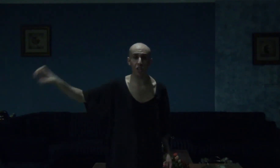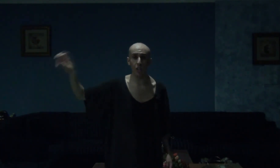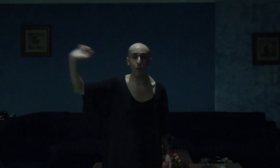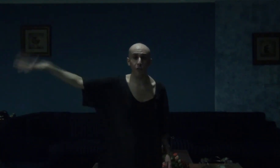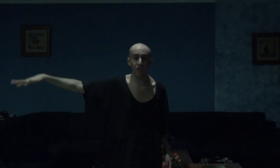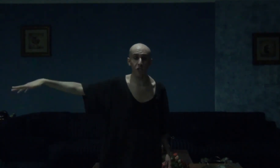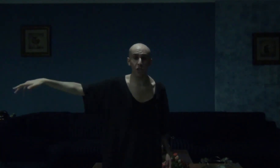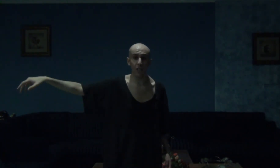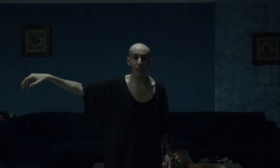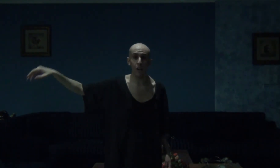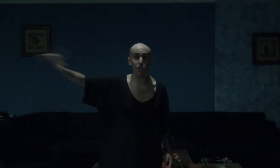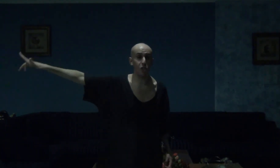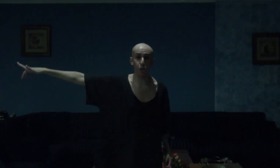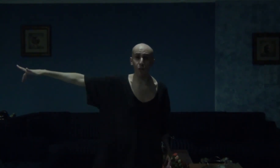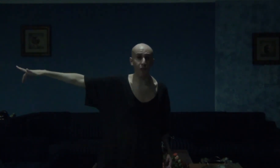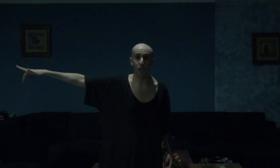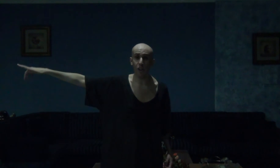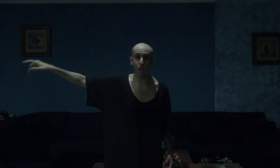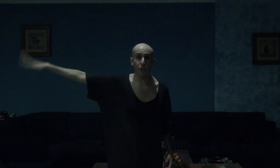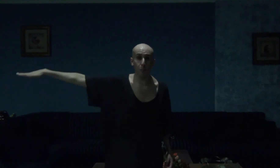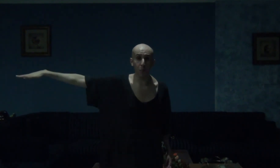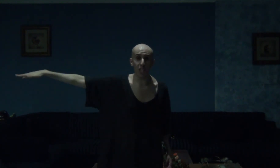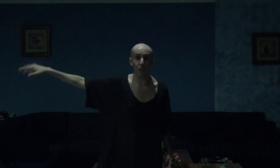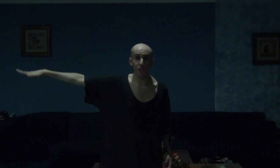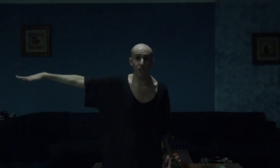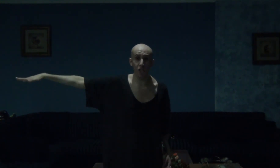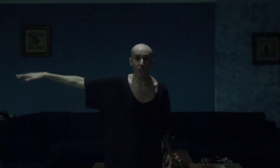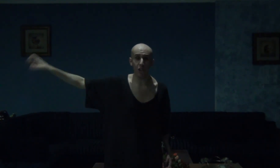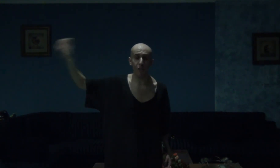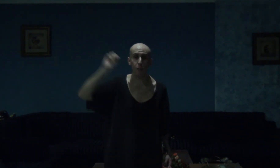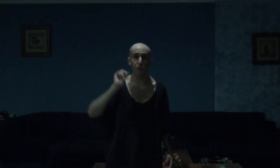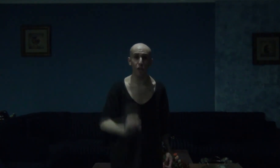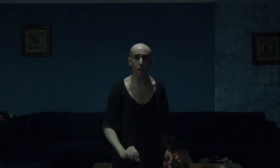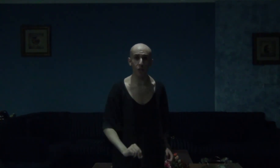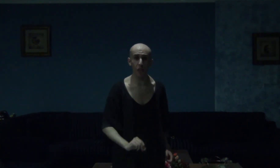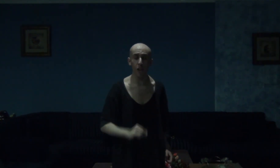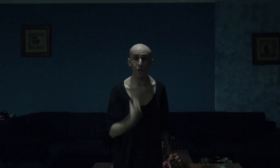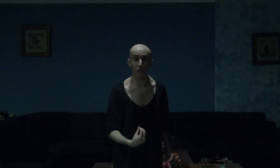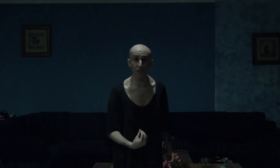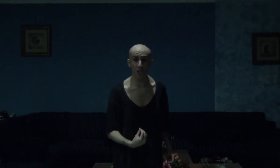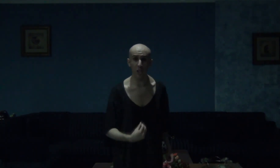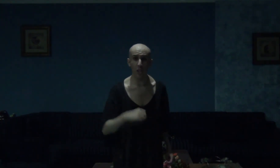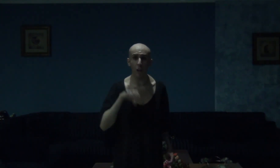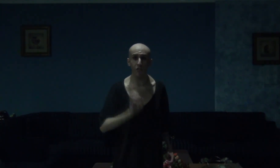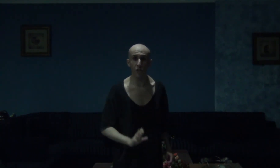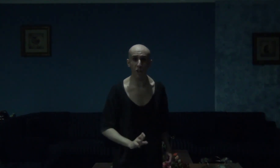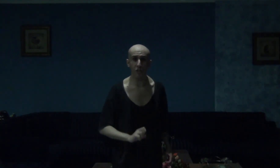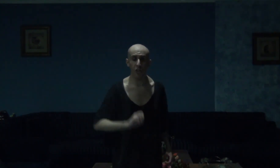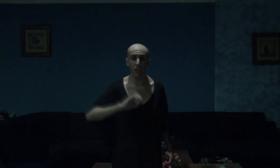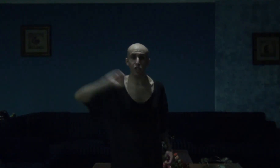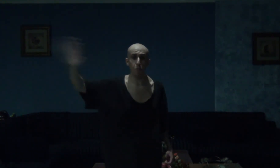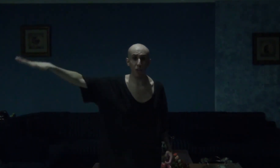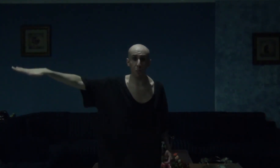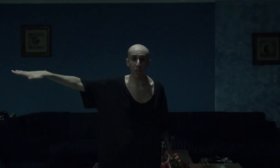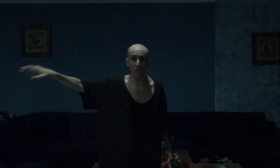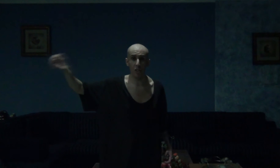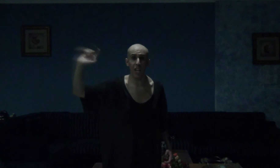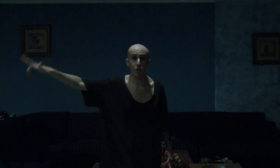of fringilla is so far from being fringilla from the novel the fringilla of the novel is much better and